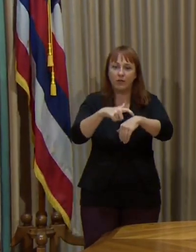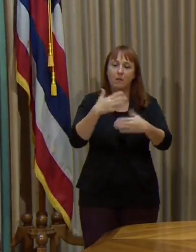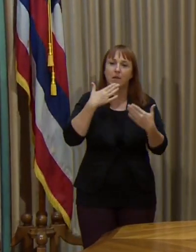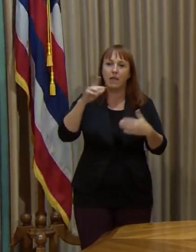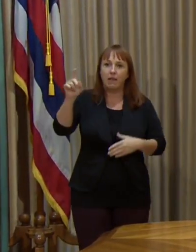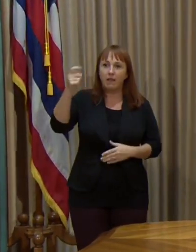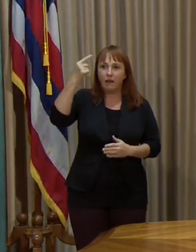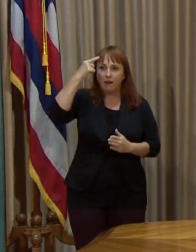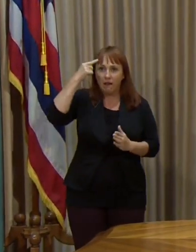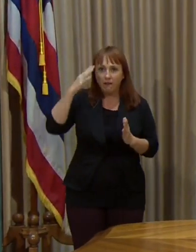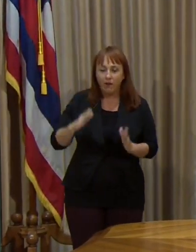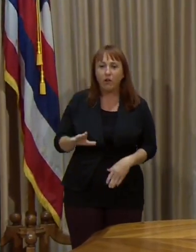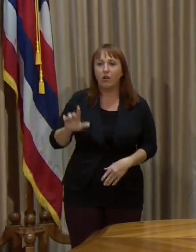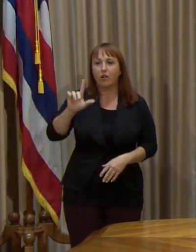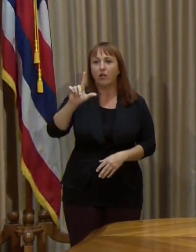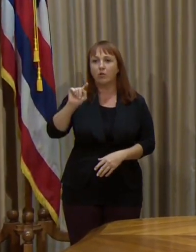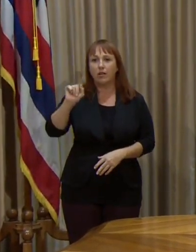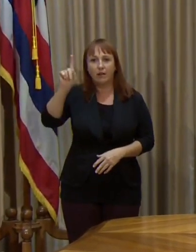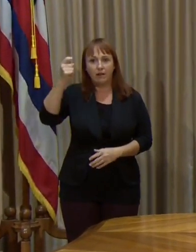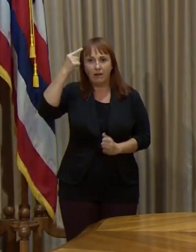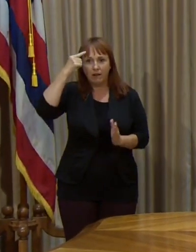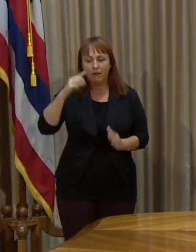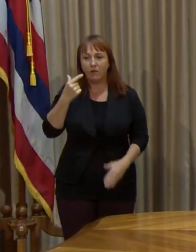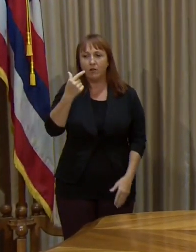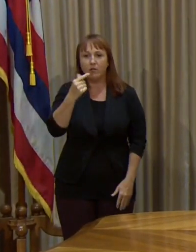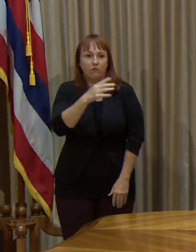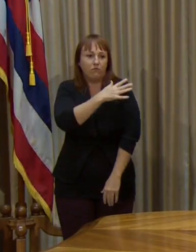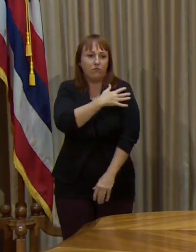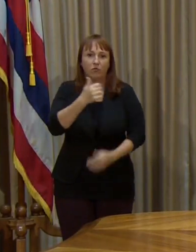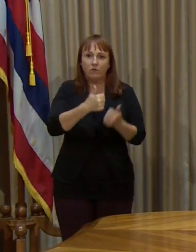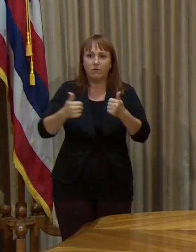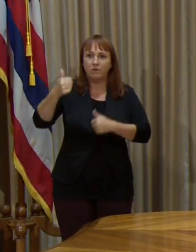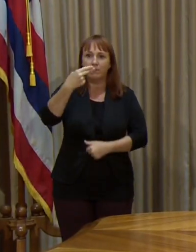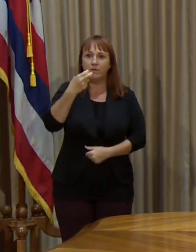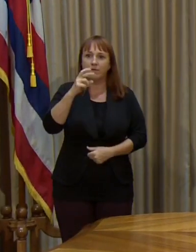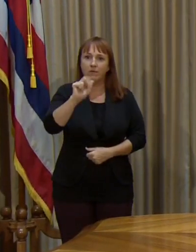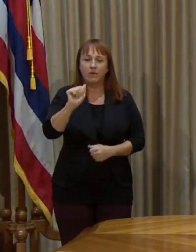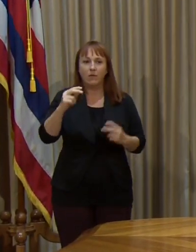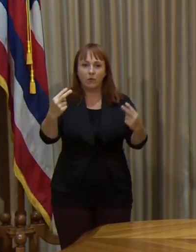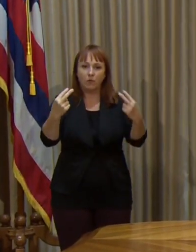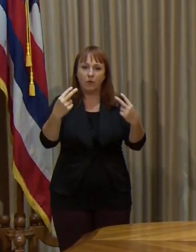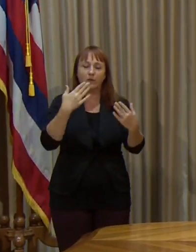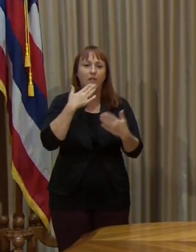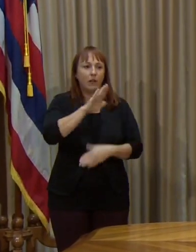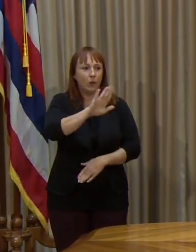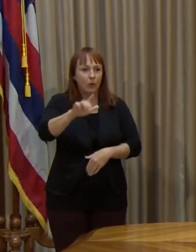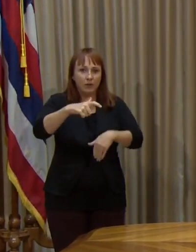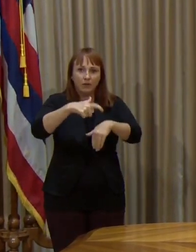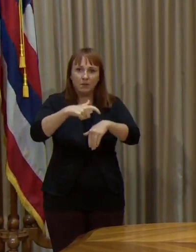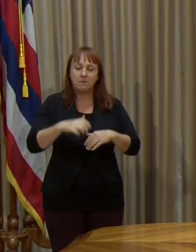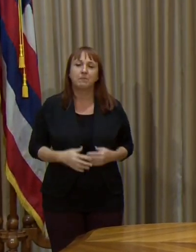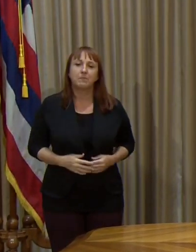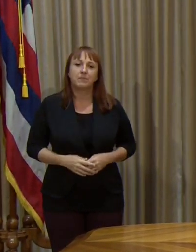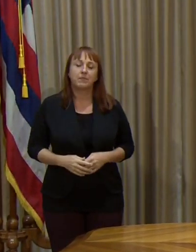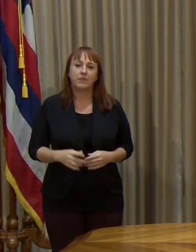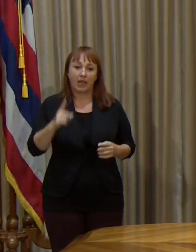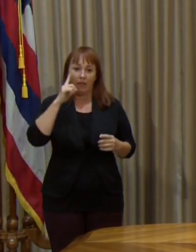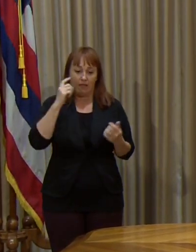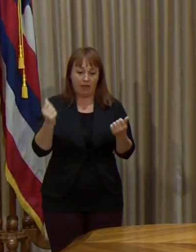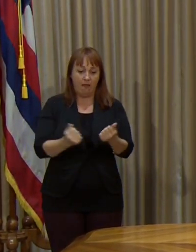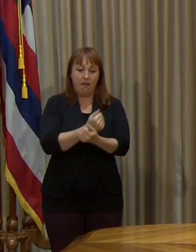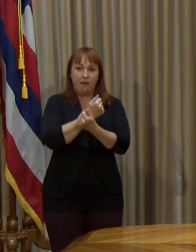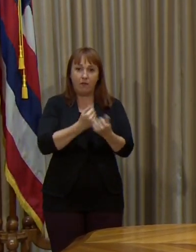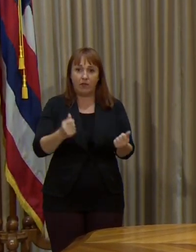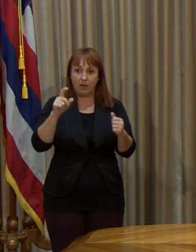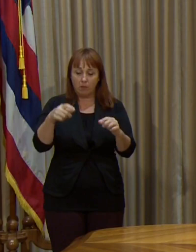governor, lieutenant governor, General Hara, and for all of you tuning in today. Thank you for your time. I think everything that